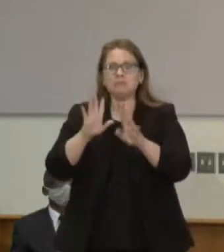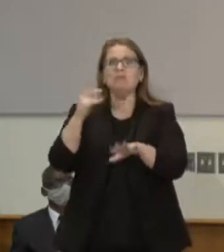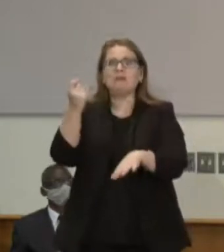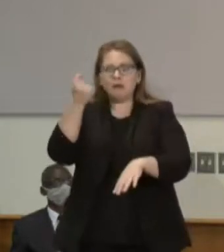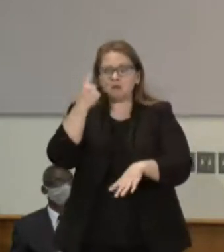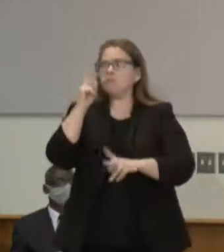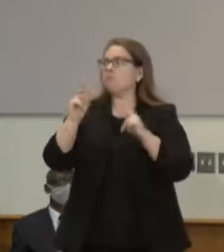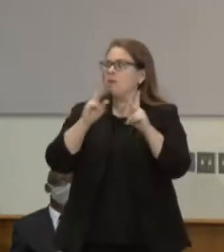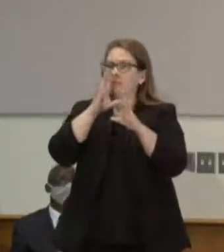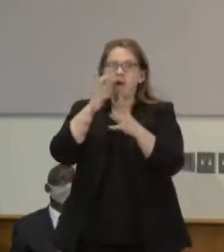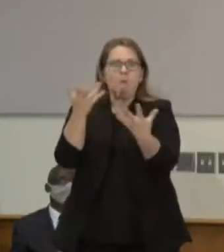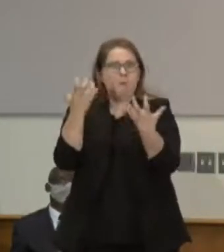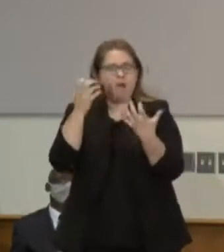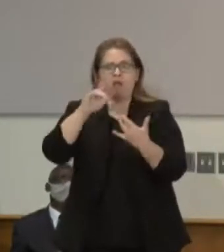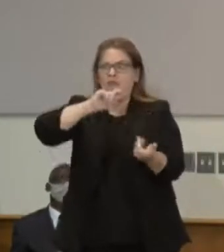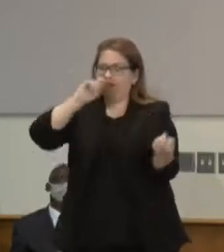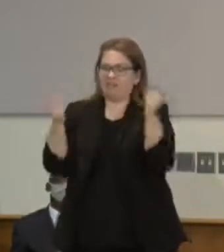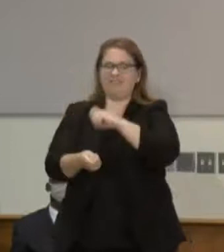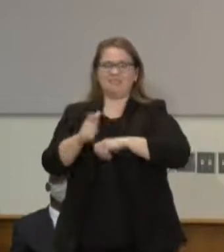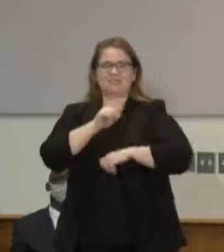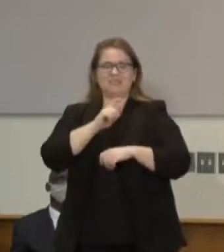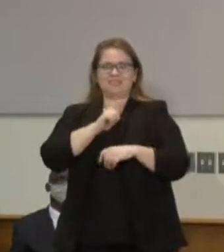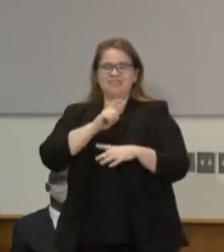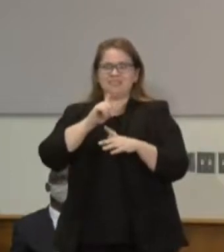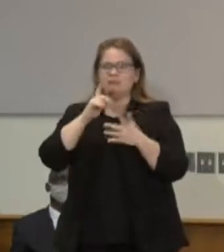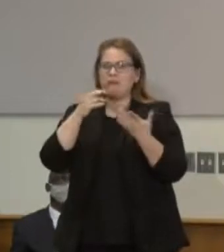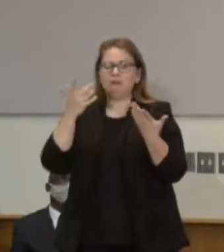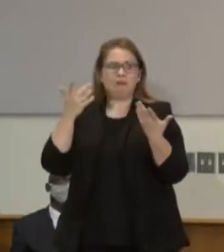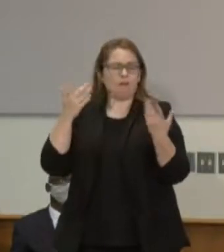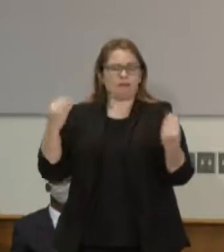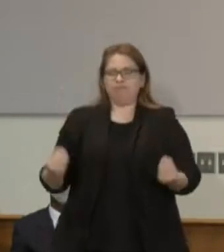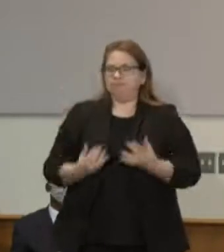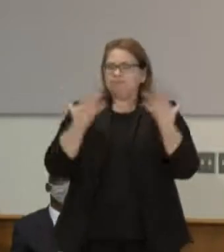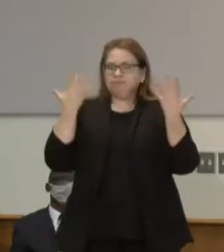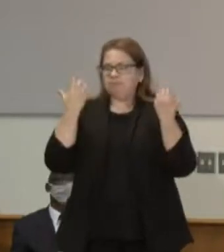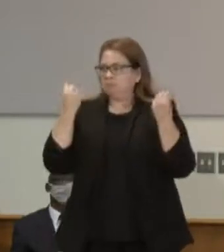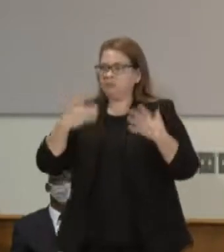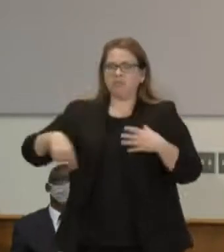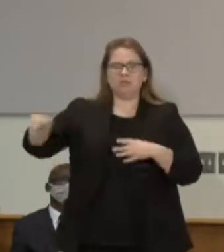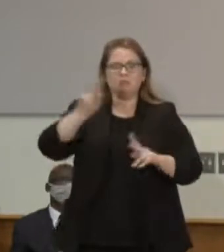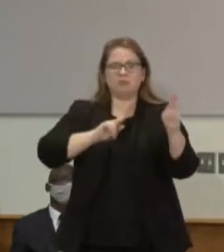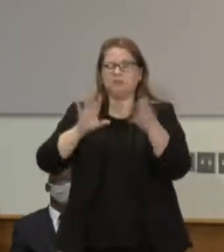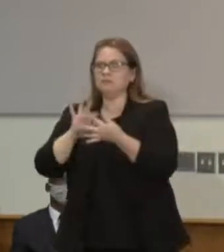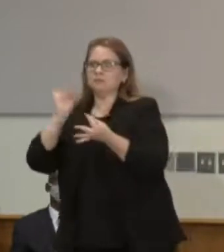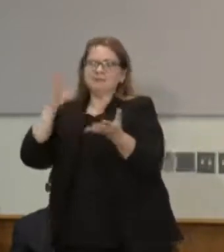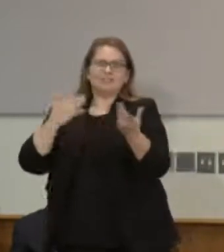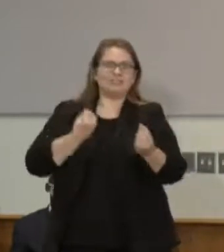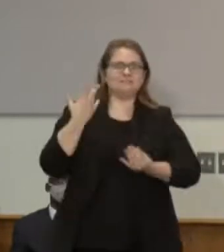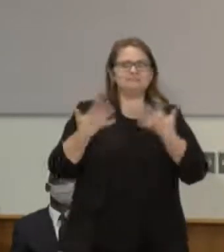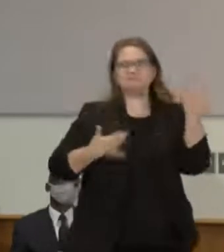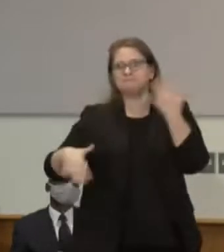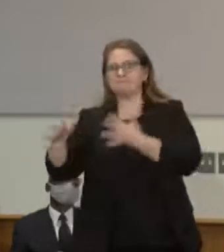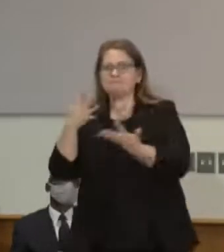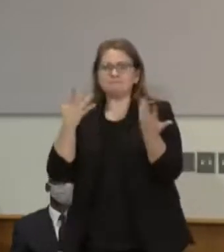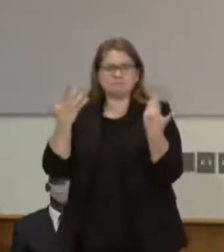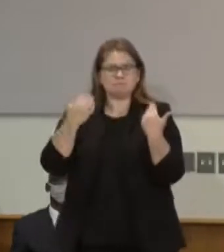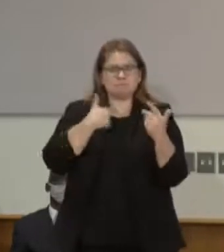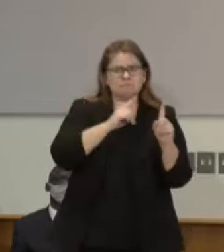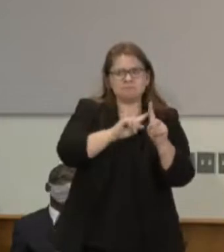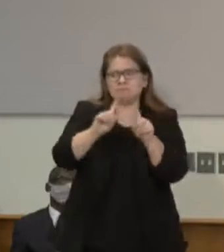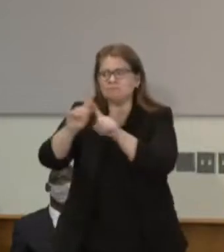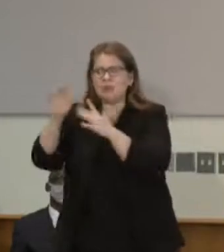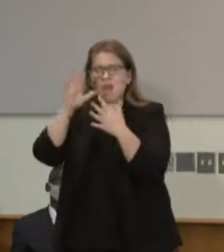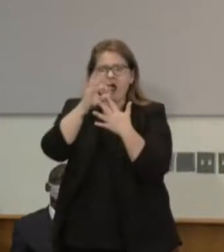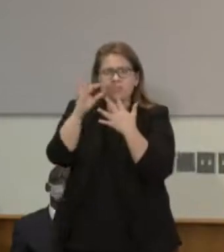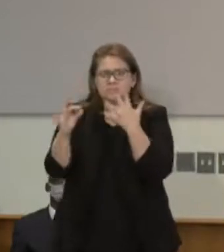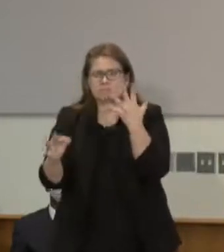They have already that rich experience to do that because the alternative with the one-dimensional approach, you know, of